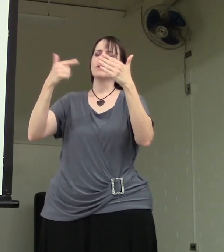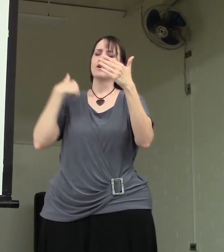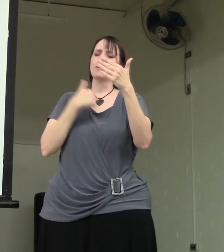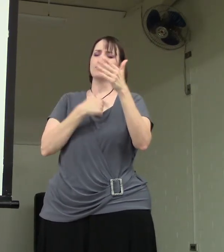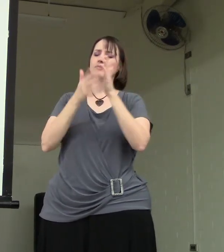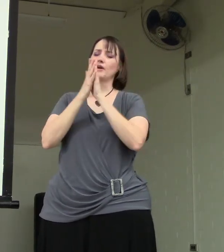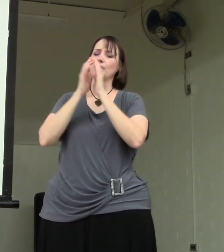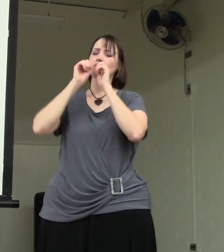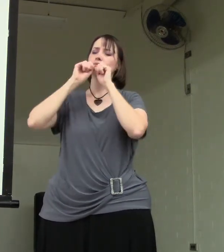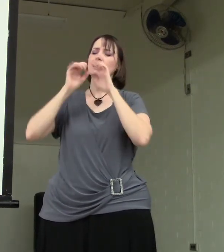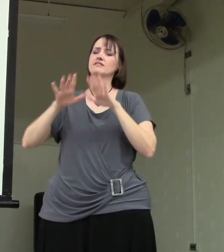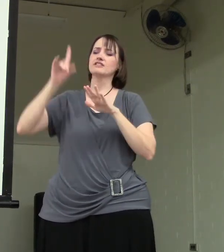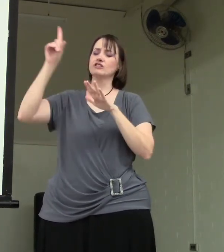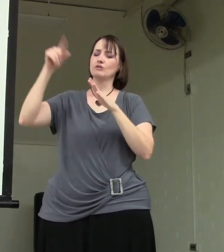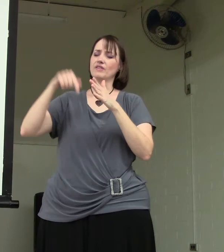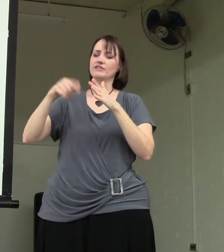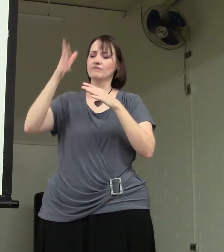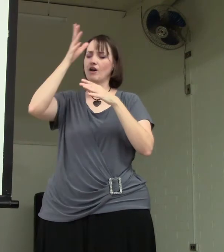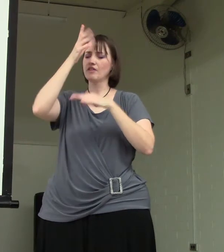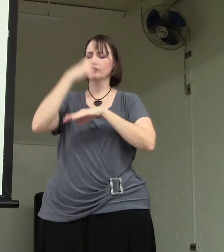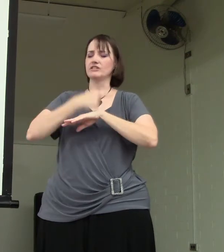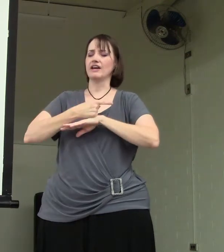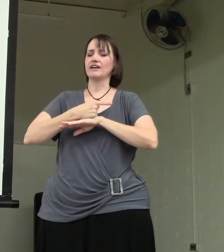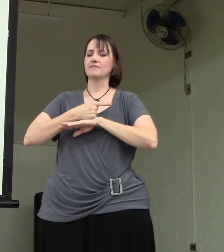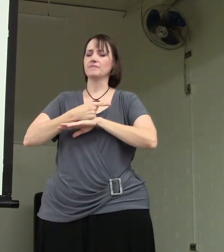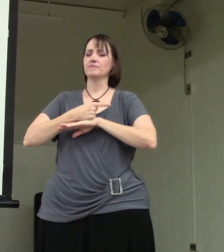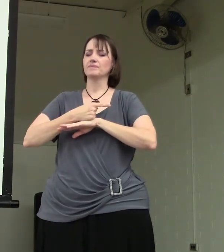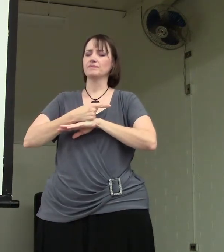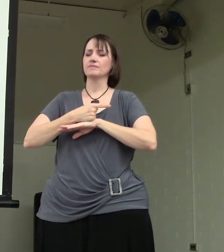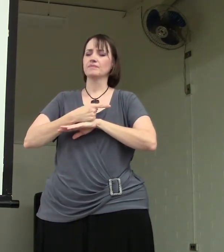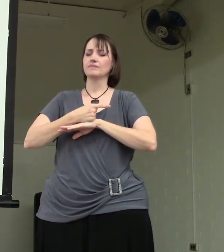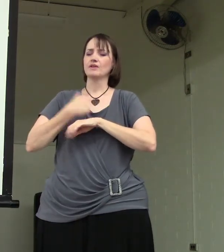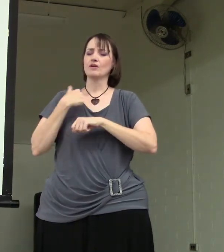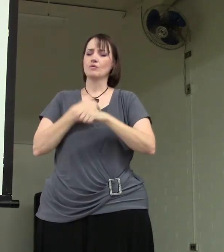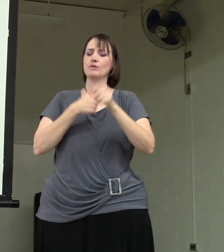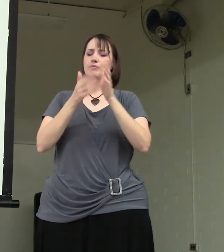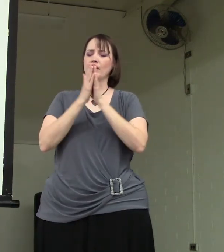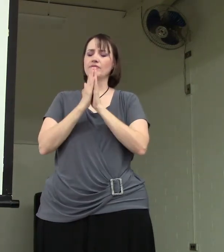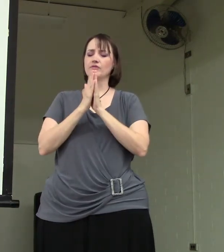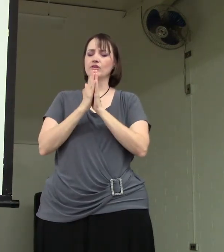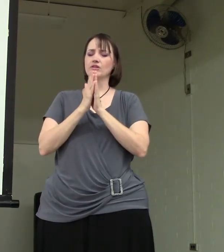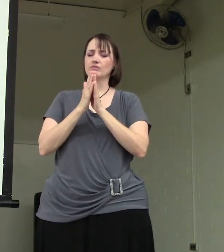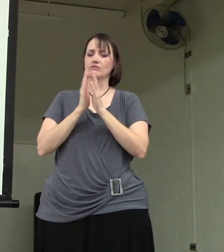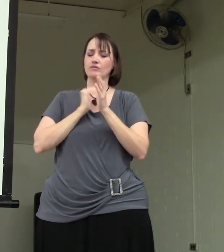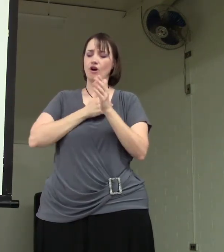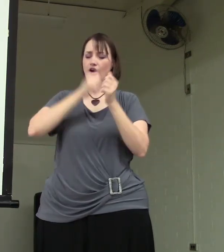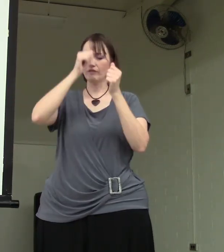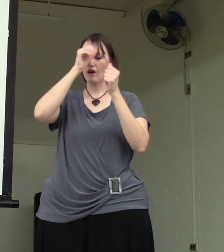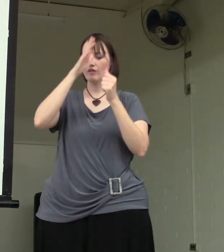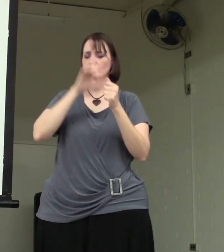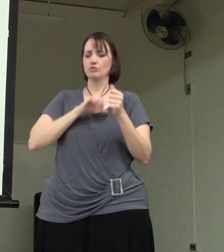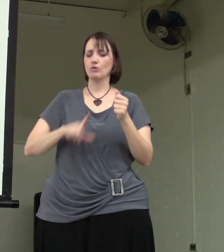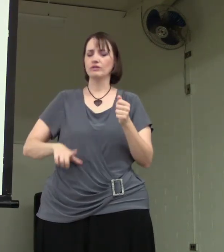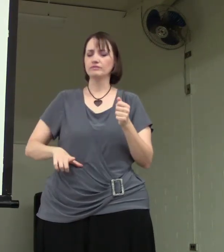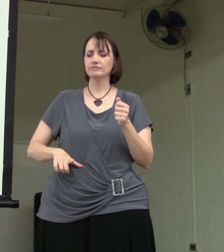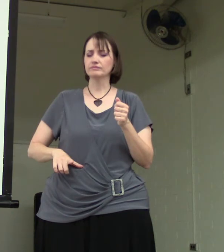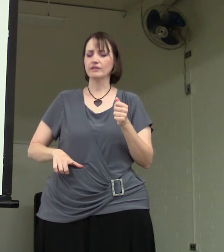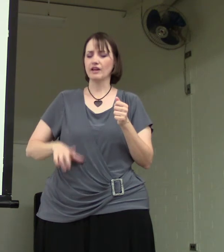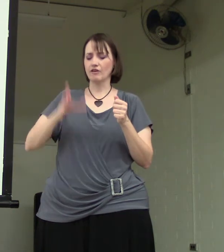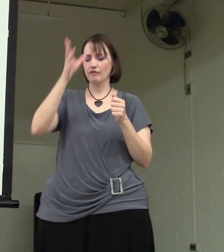We pray we're a blessing to you on this Father's Day. We pray for our fathers, Lord. And our